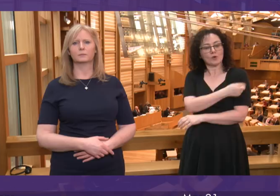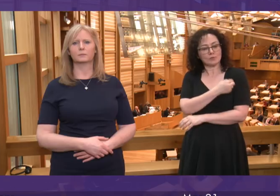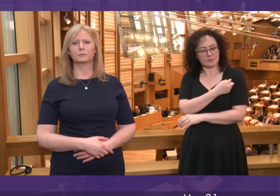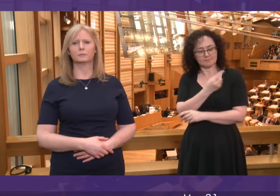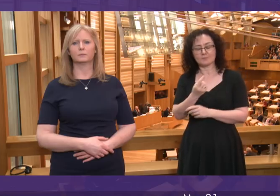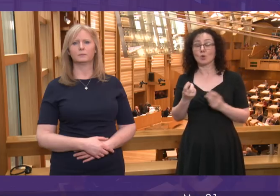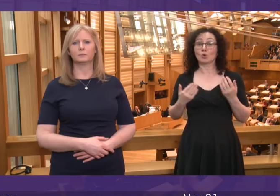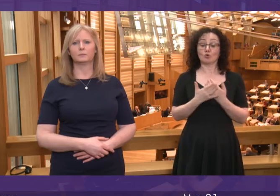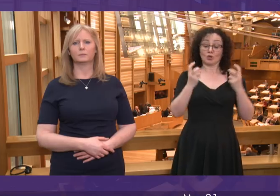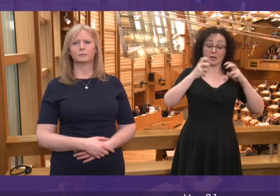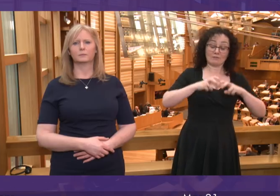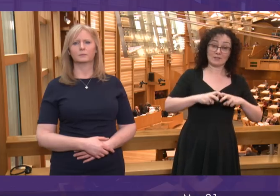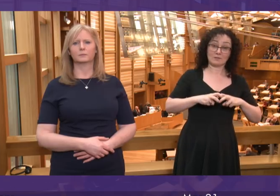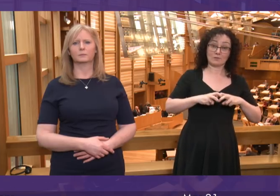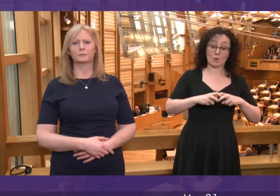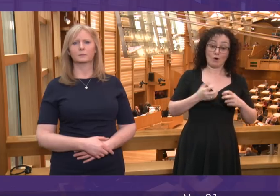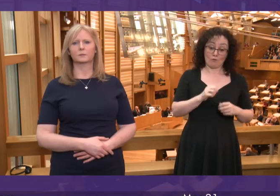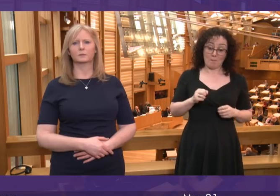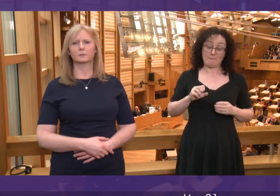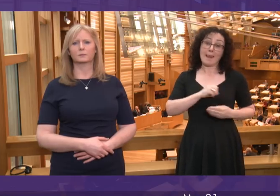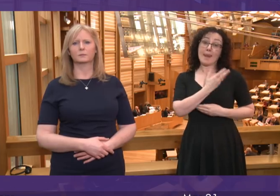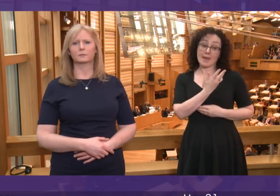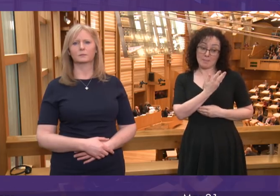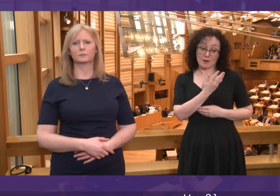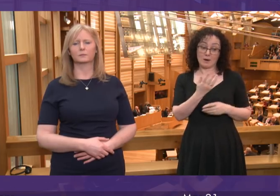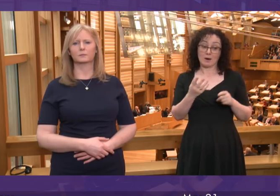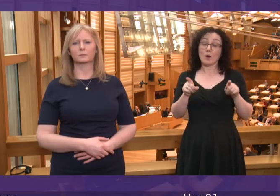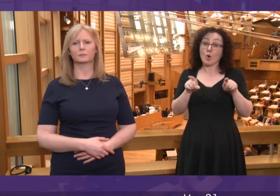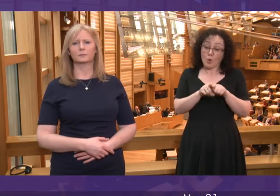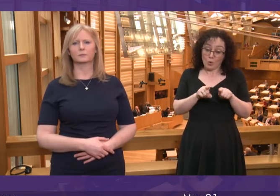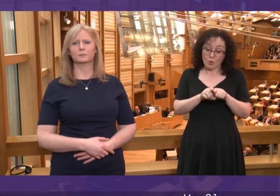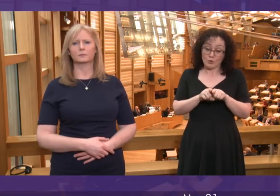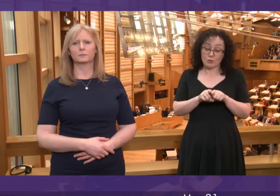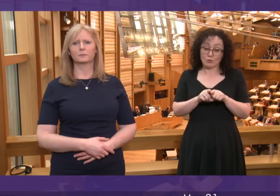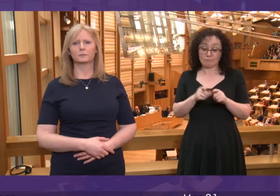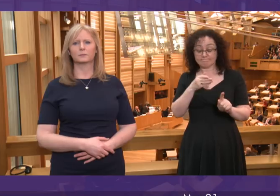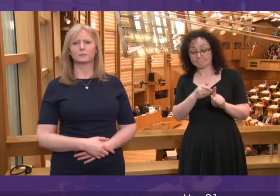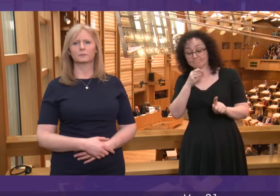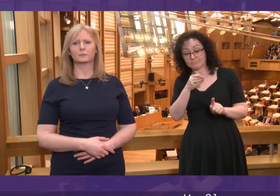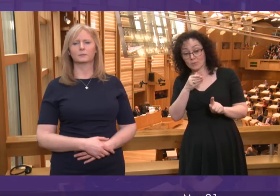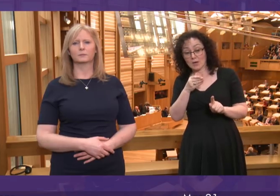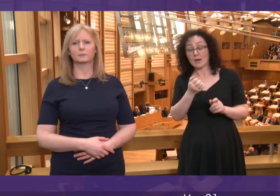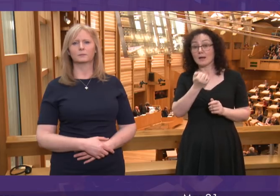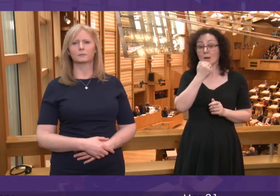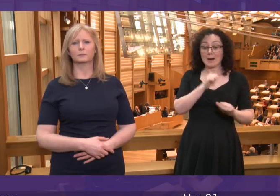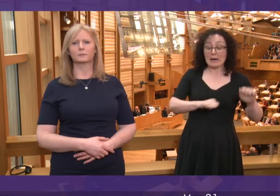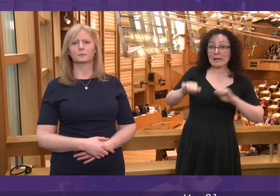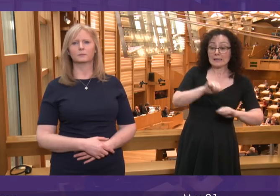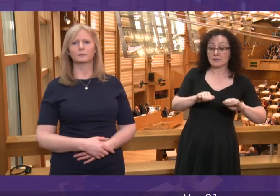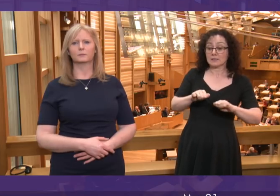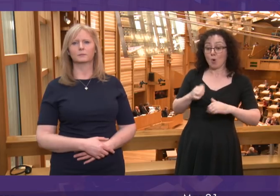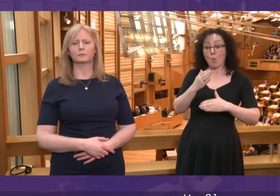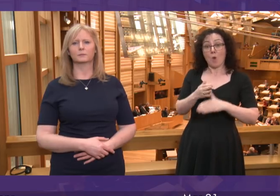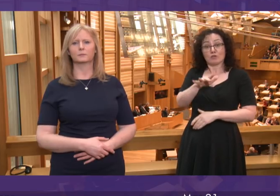revealed that the number of domestic staff, that is cleaners, employed at the Queen Elizabeth University Hospital is falling.